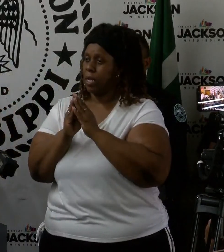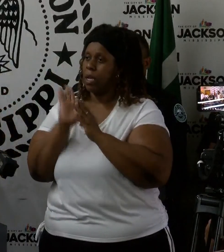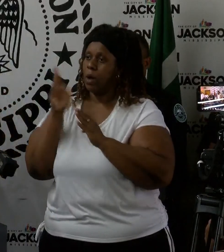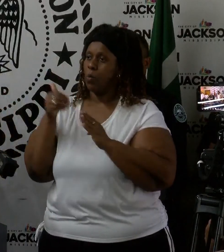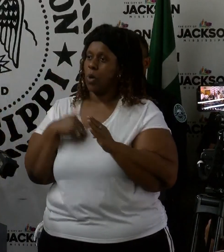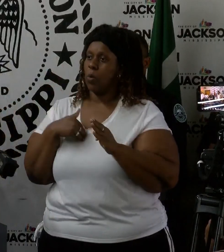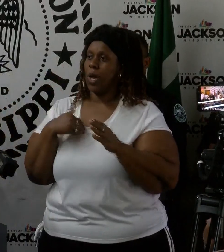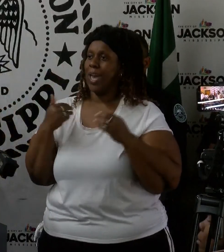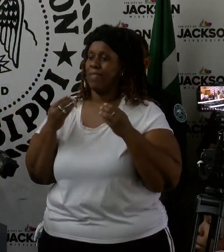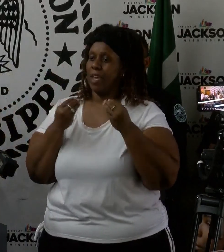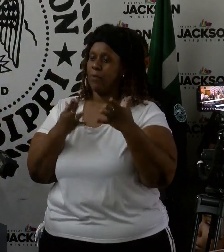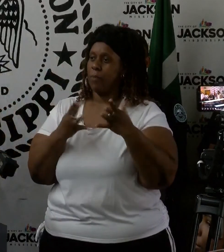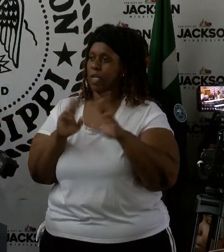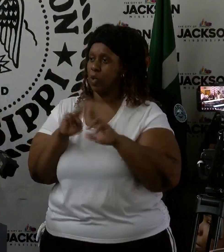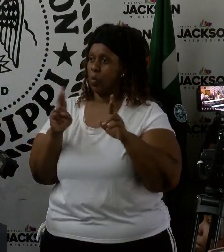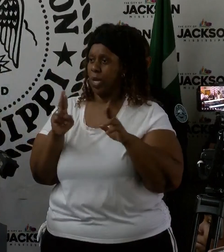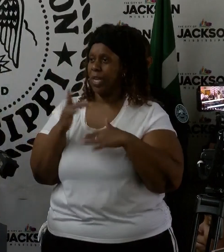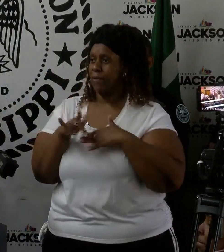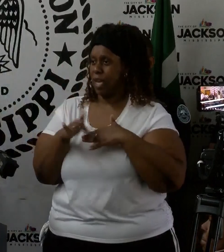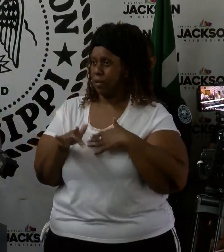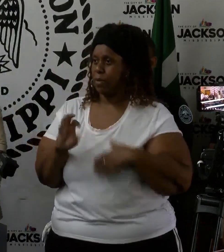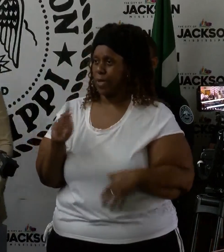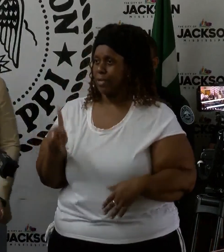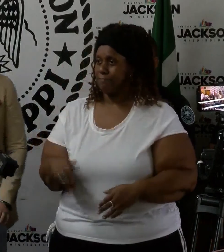we'll look to have that information for you. Okay? Thank you.